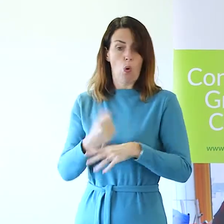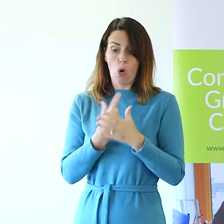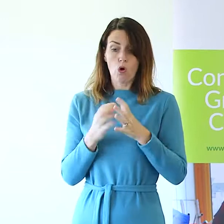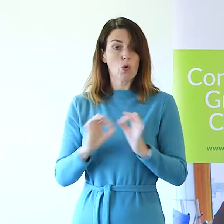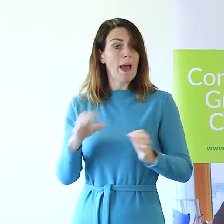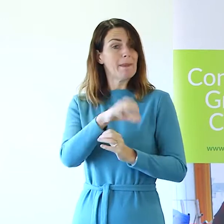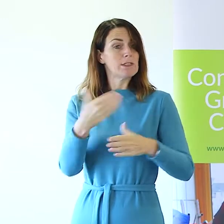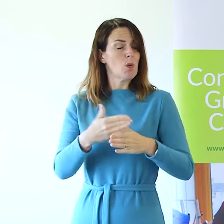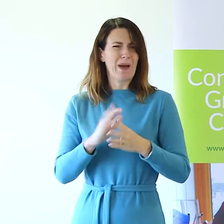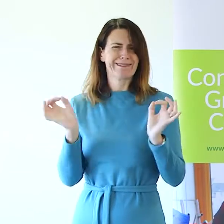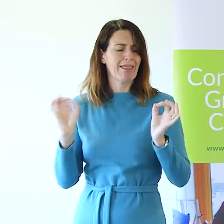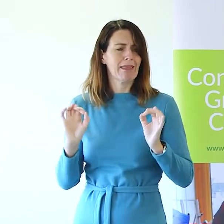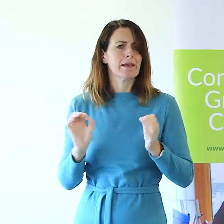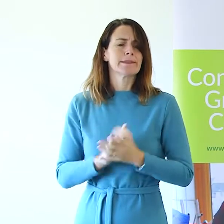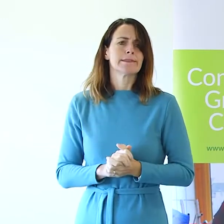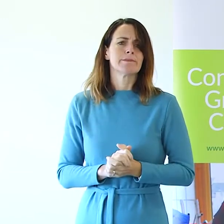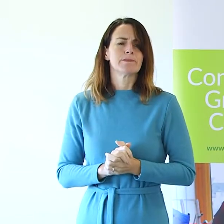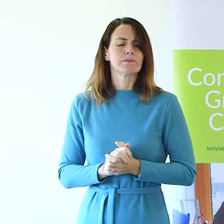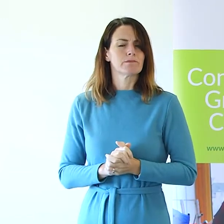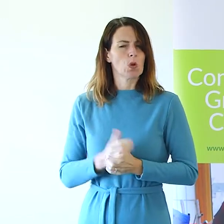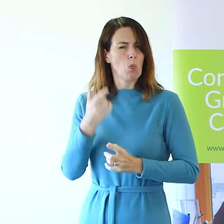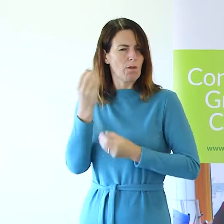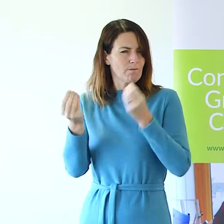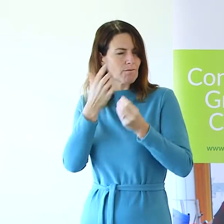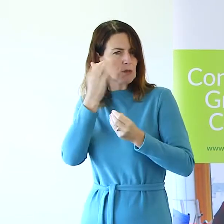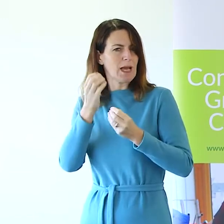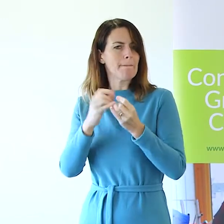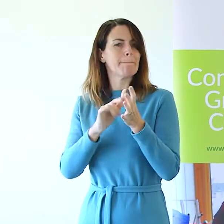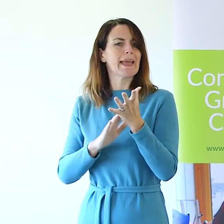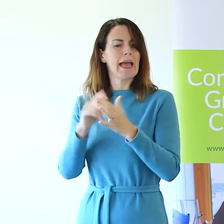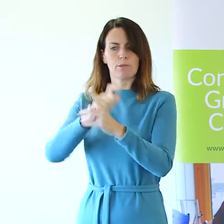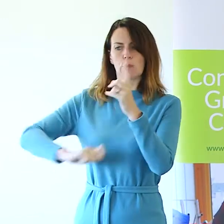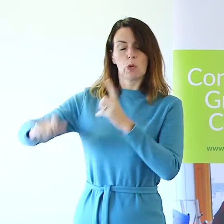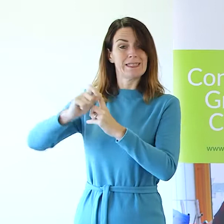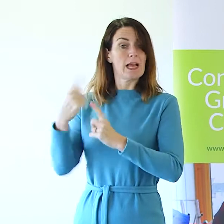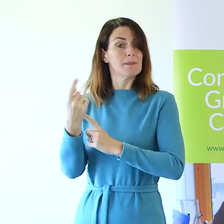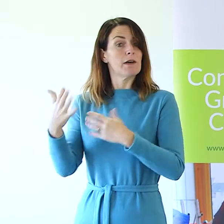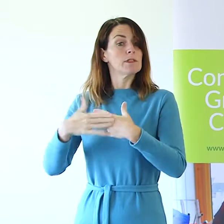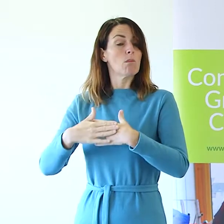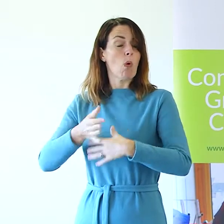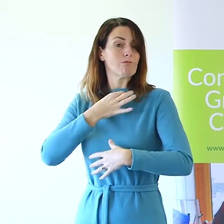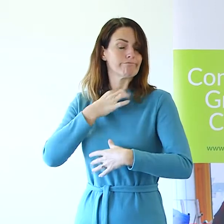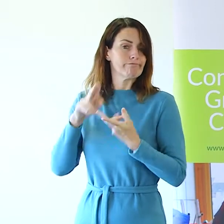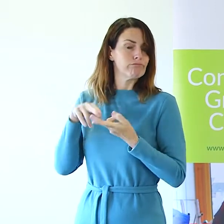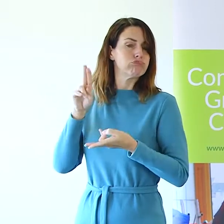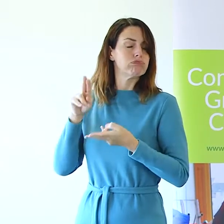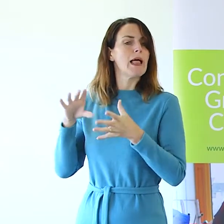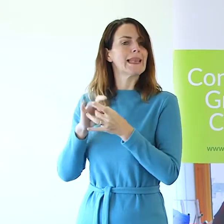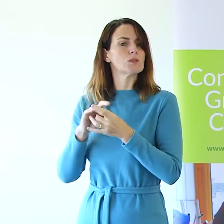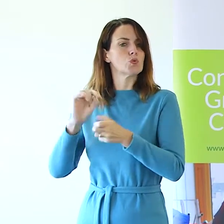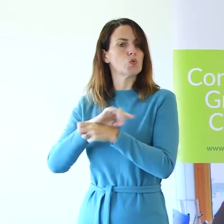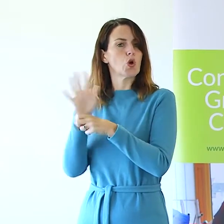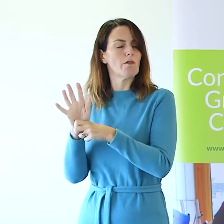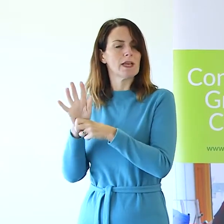It's also widely documented that members of the BAME community are more susceptible to Covid-19. And we report